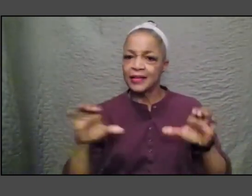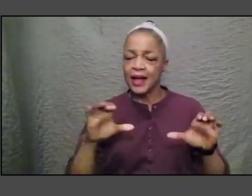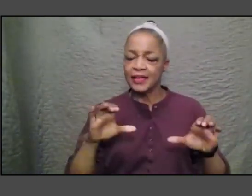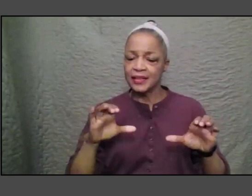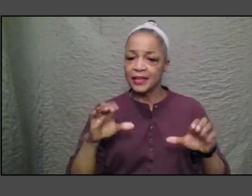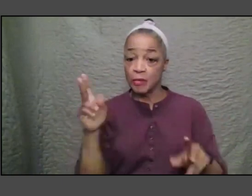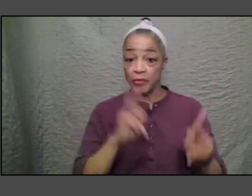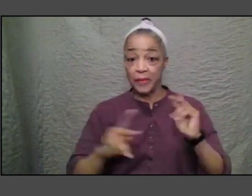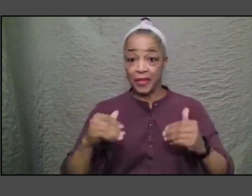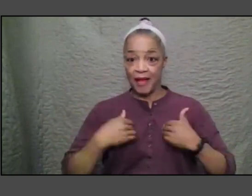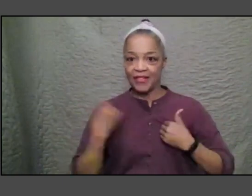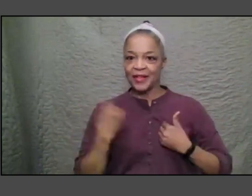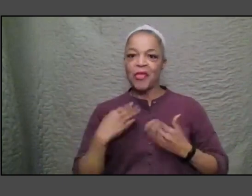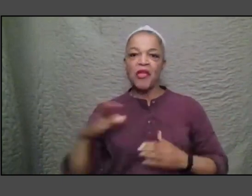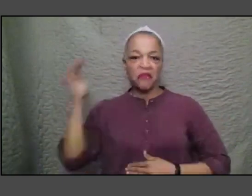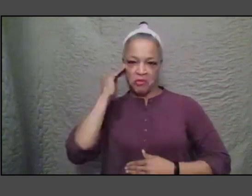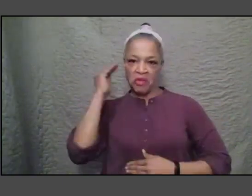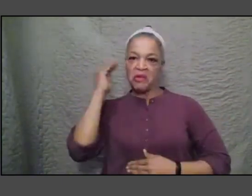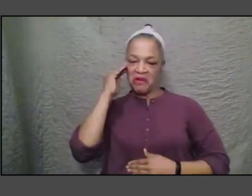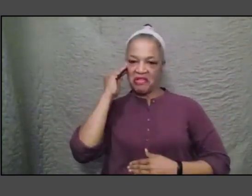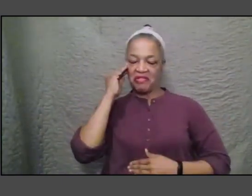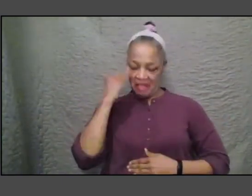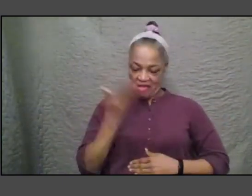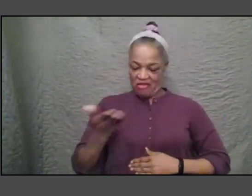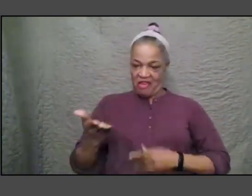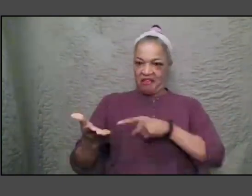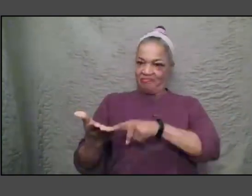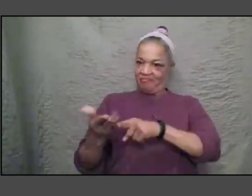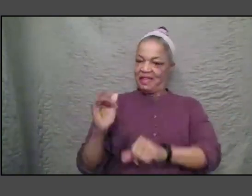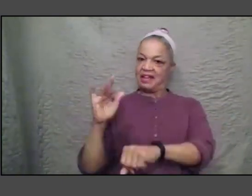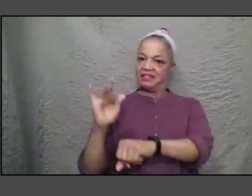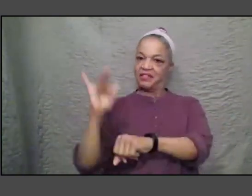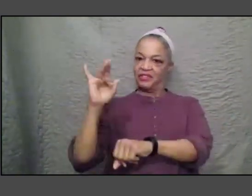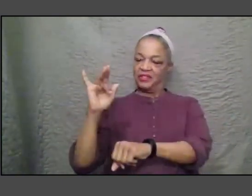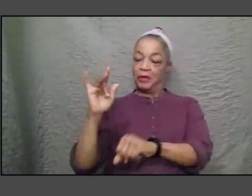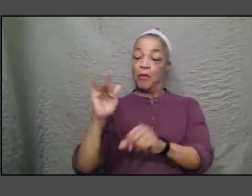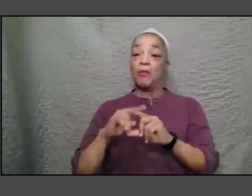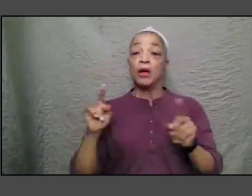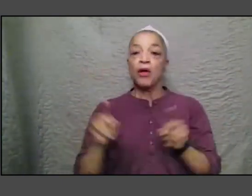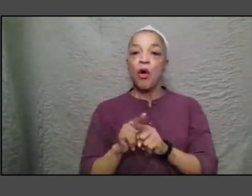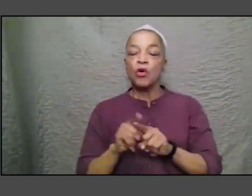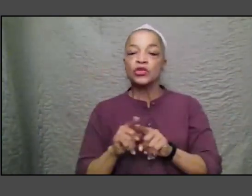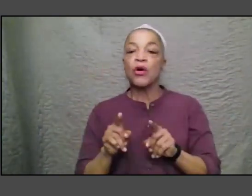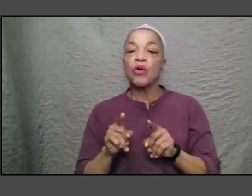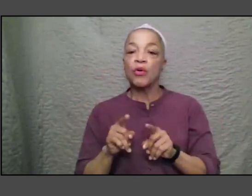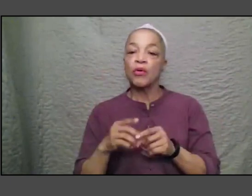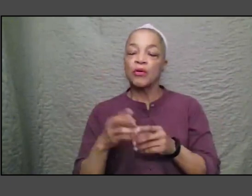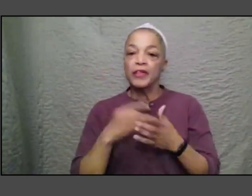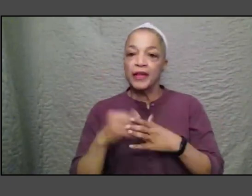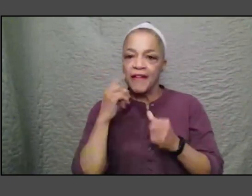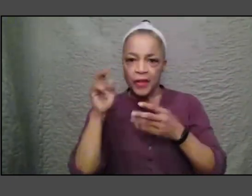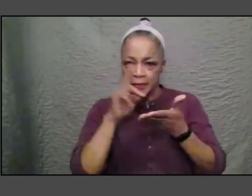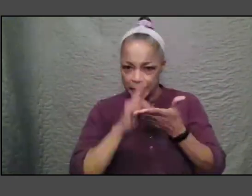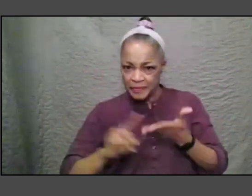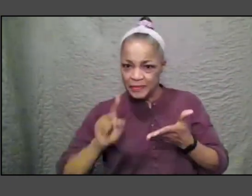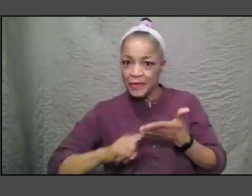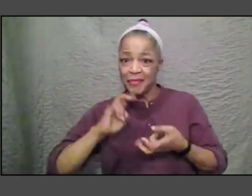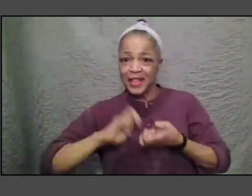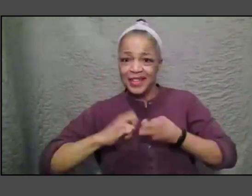with so it makes it easier for them but often it gives them cover because if they're exploring something difficult the object gives them